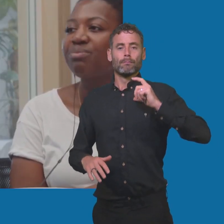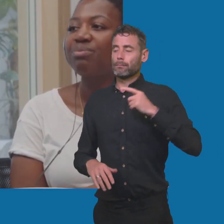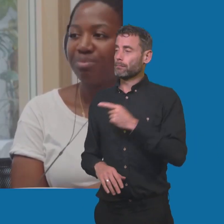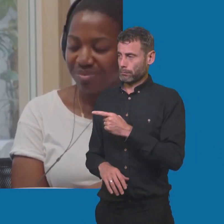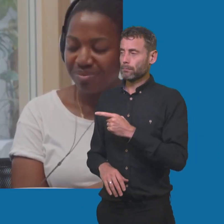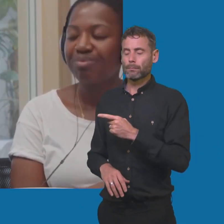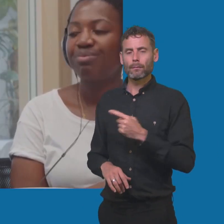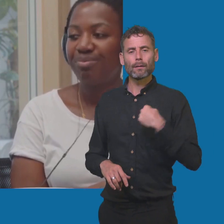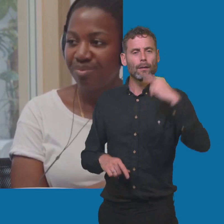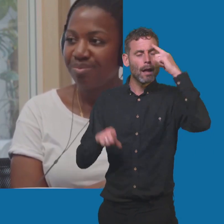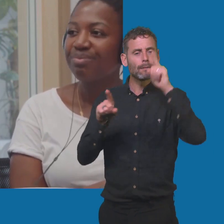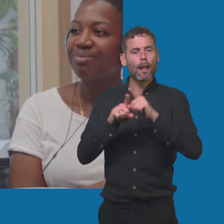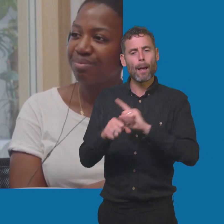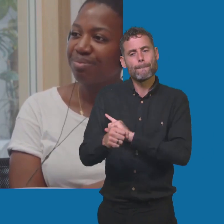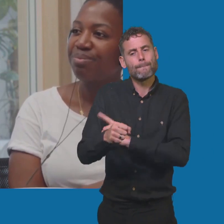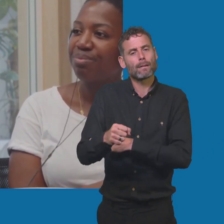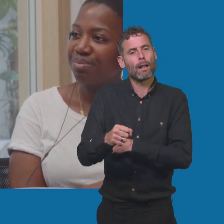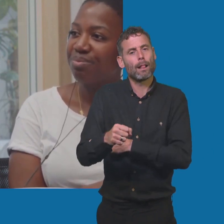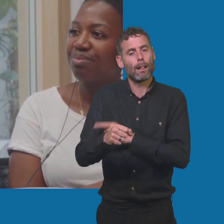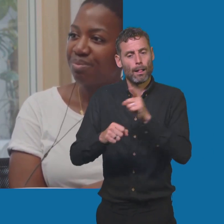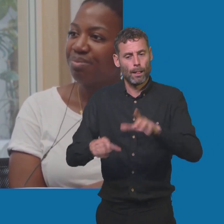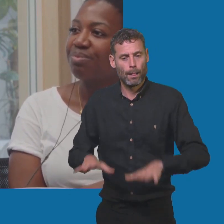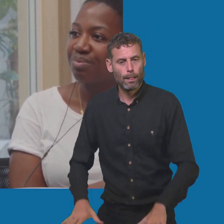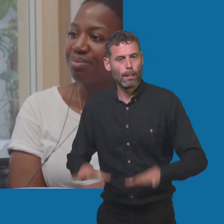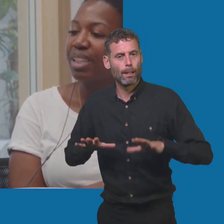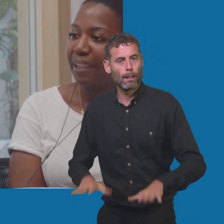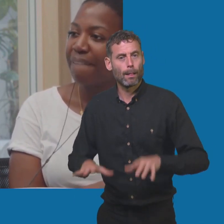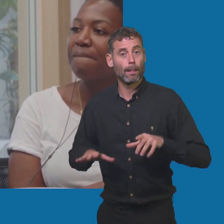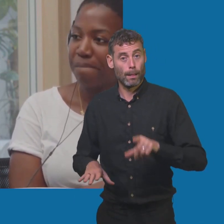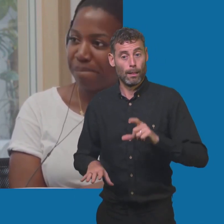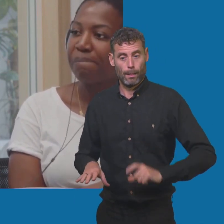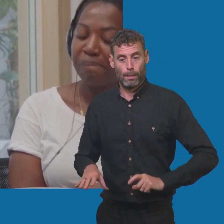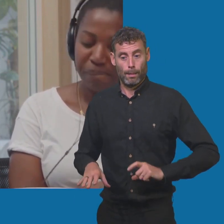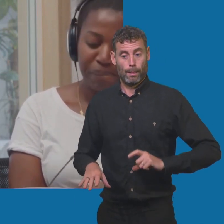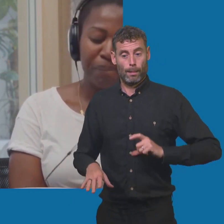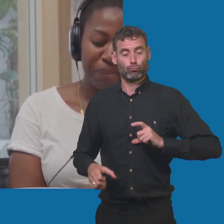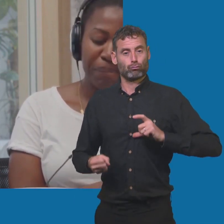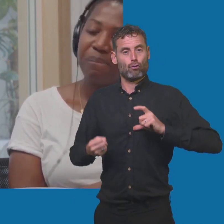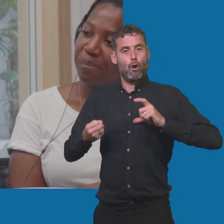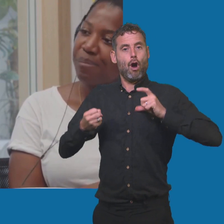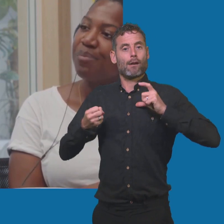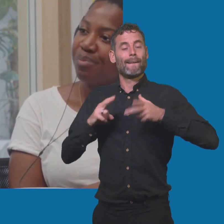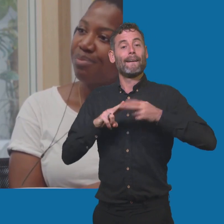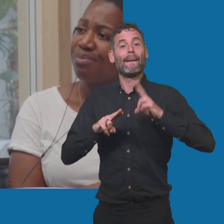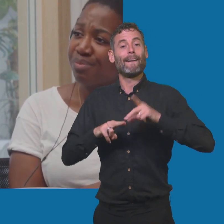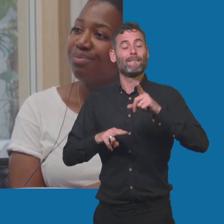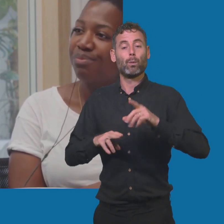muscle. If you keep, if you keep working that muscle it'll get stronger. If you stop working that muscle it'll get weaker.